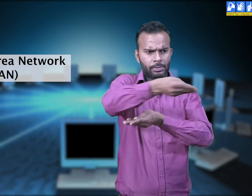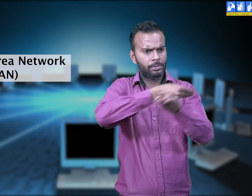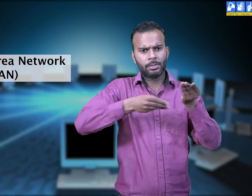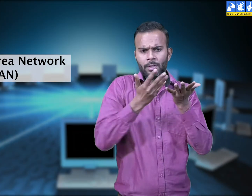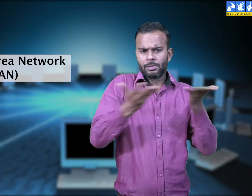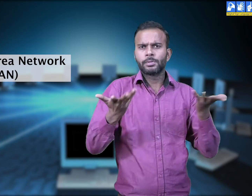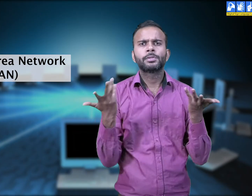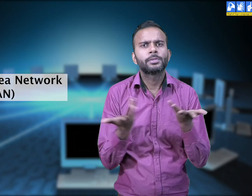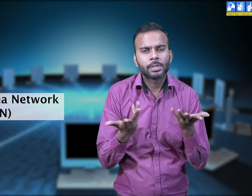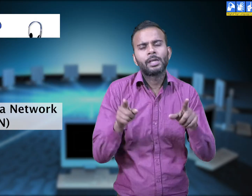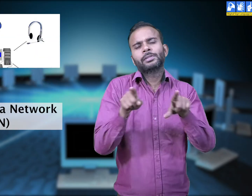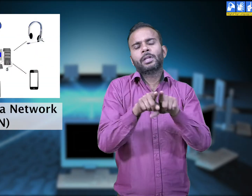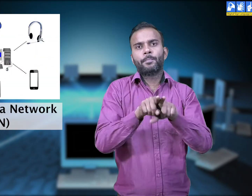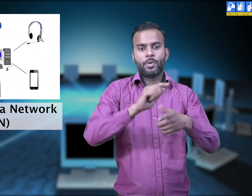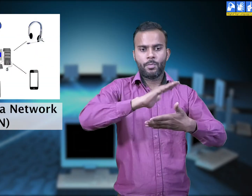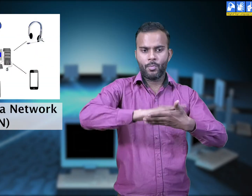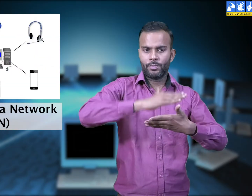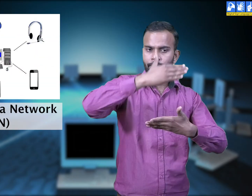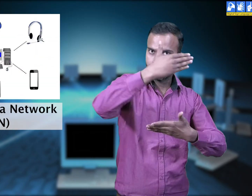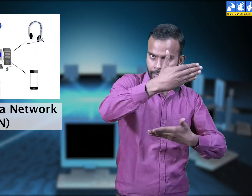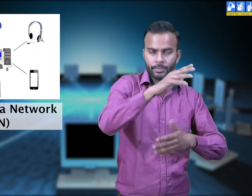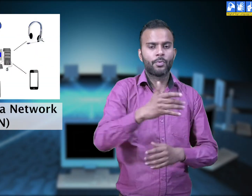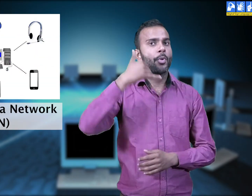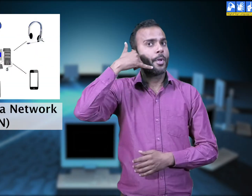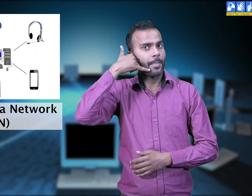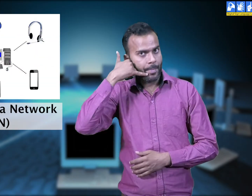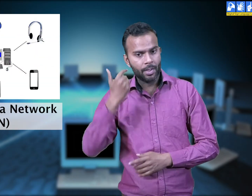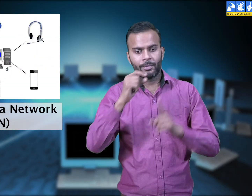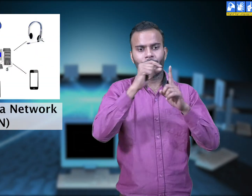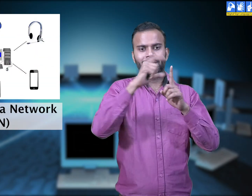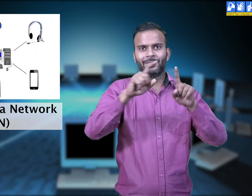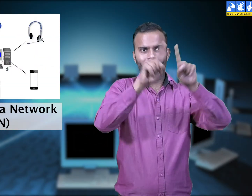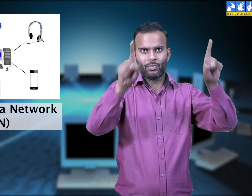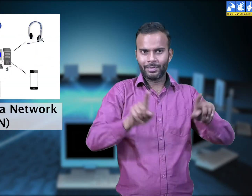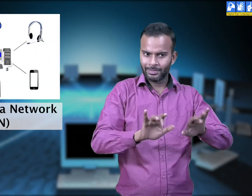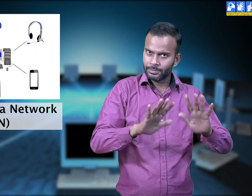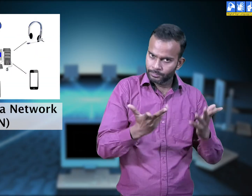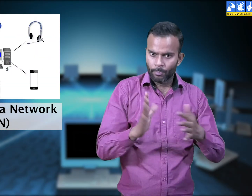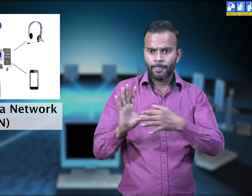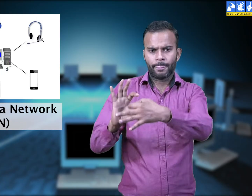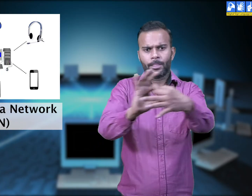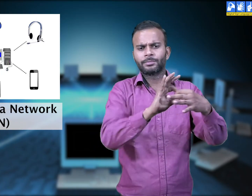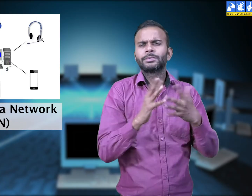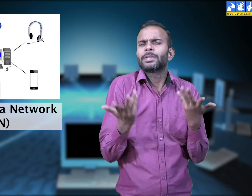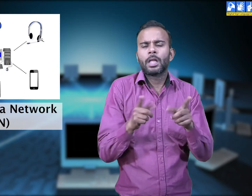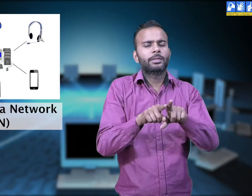is a network used for communication among various electronic devices such as